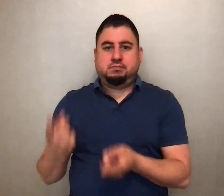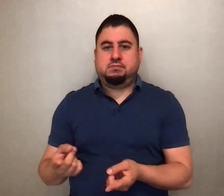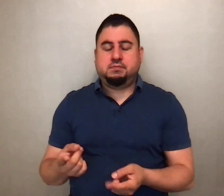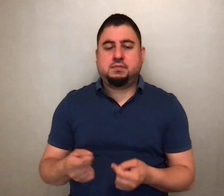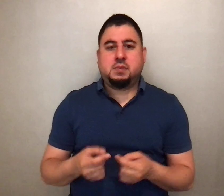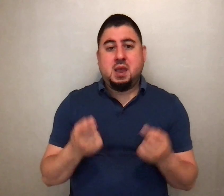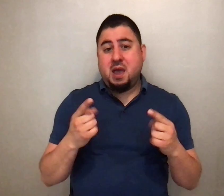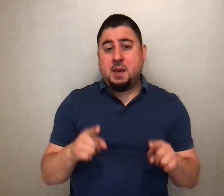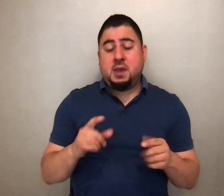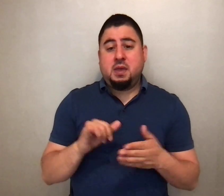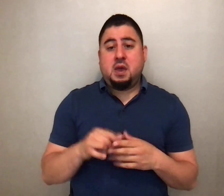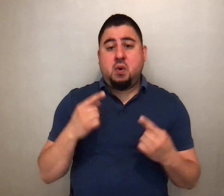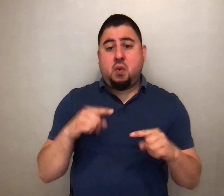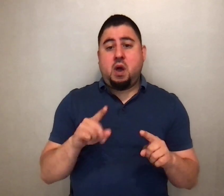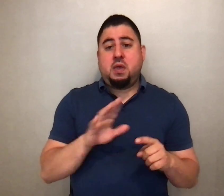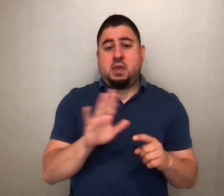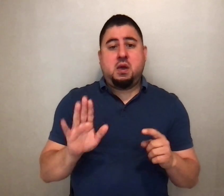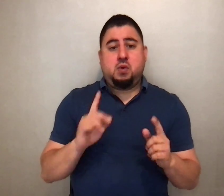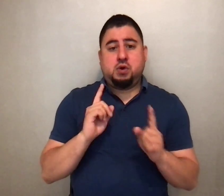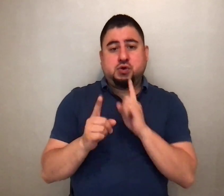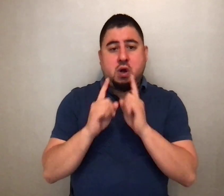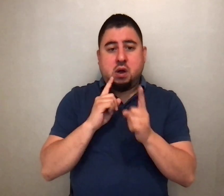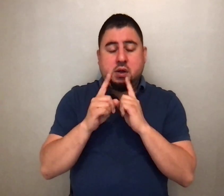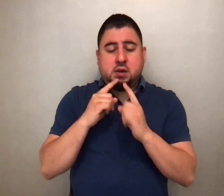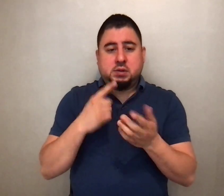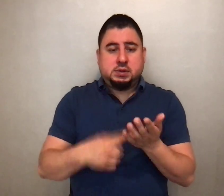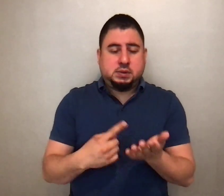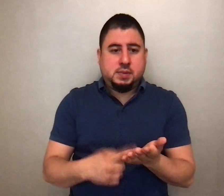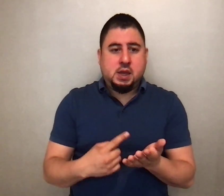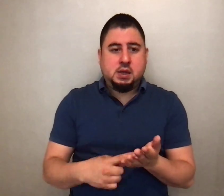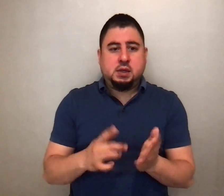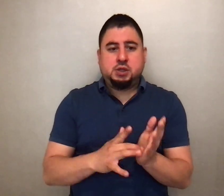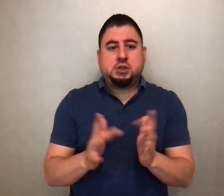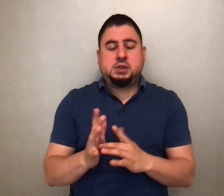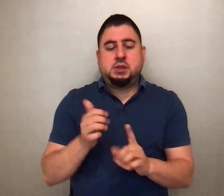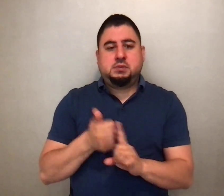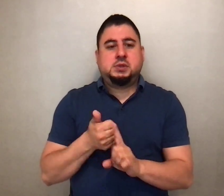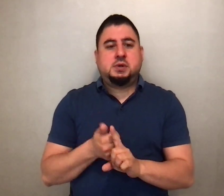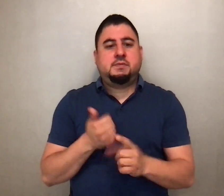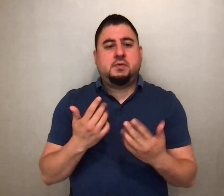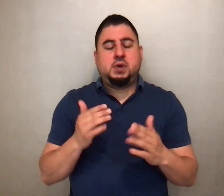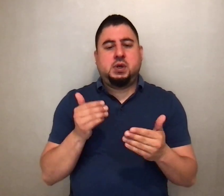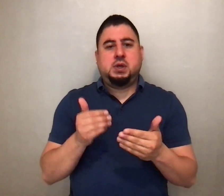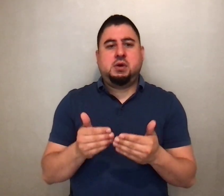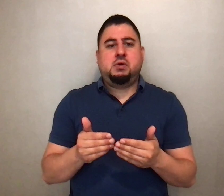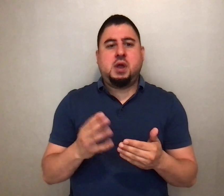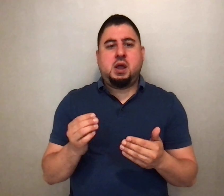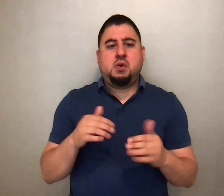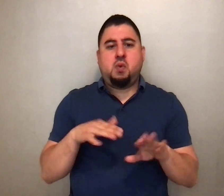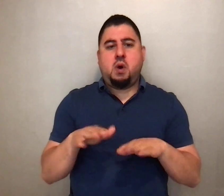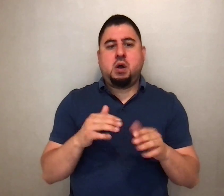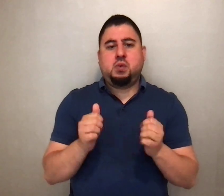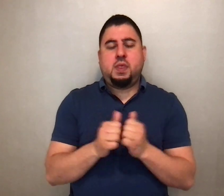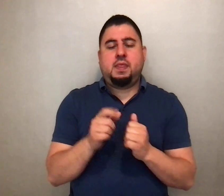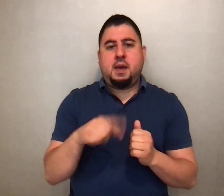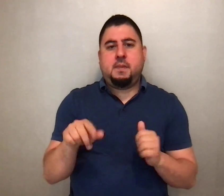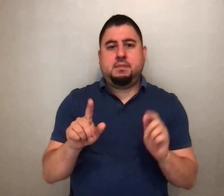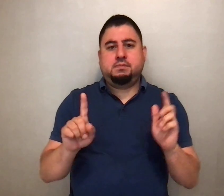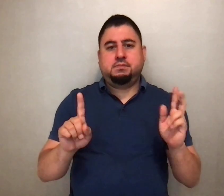happened that while they were conversing and debating, Jesus himself drew near and walked with them, but their eyes were